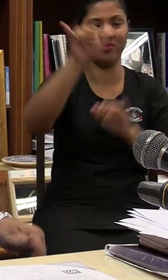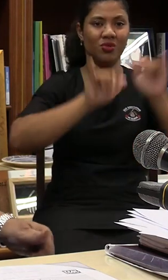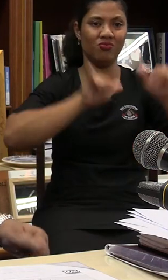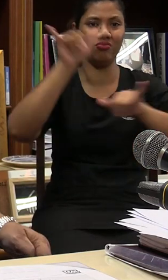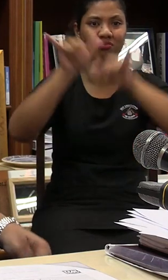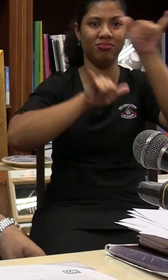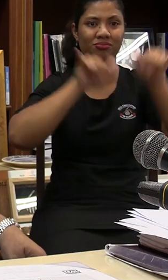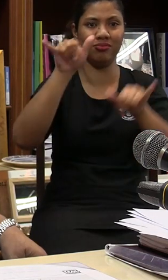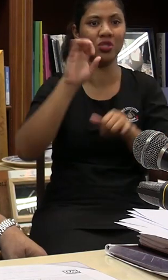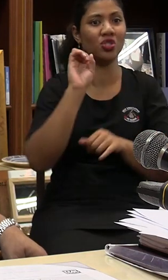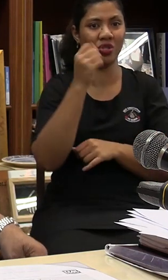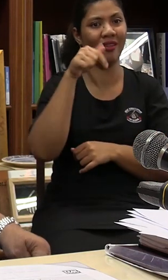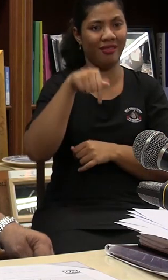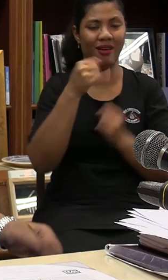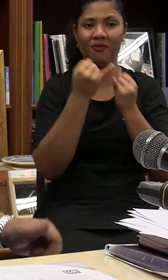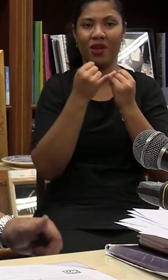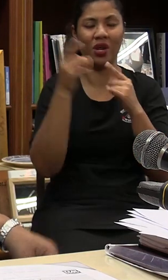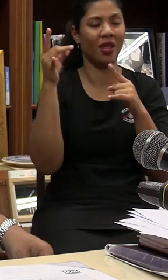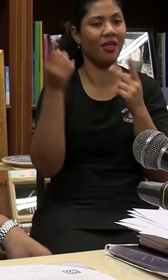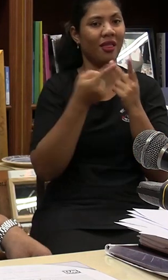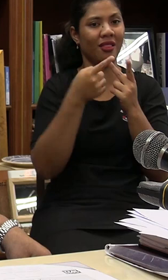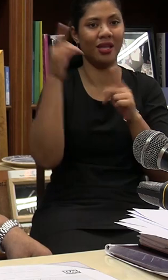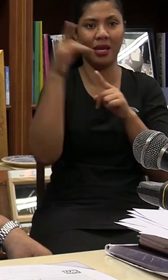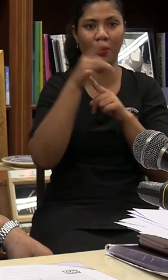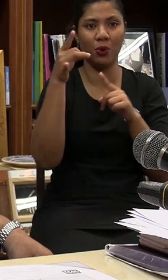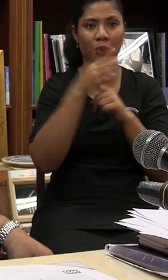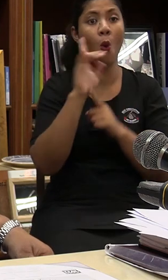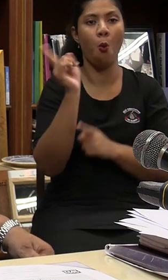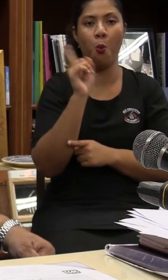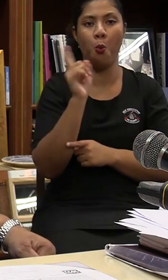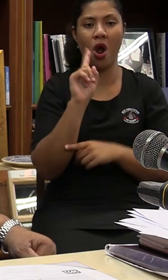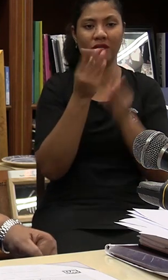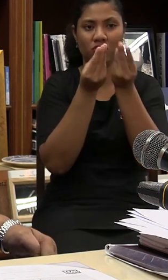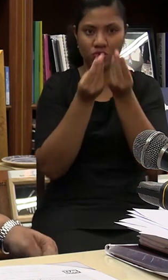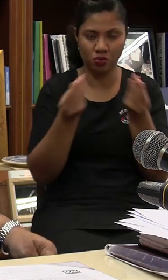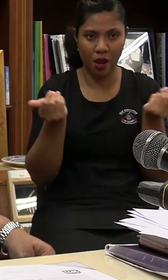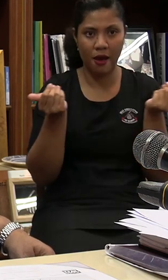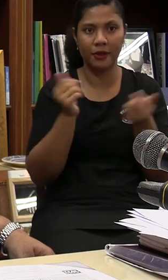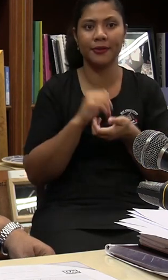the family, but had a good